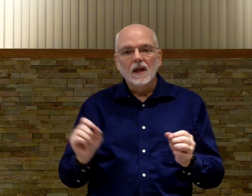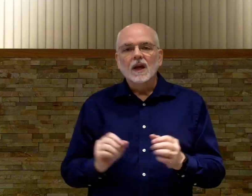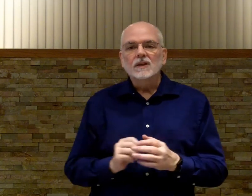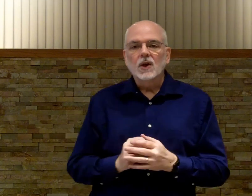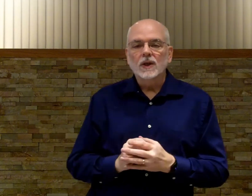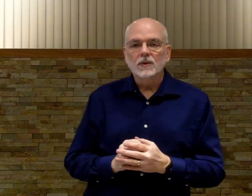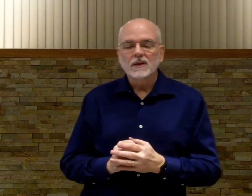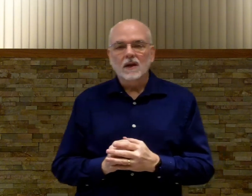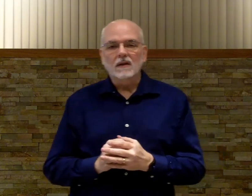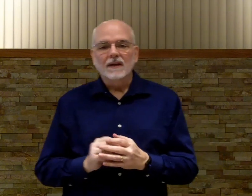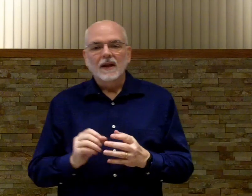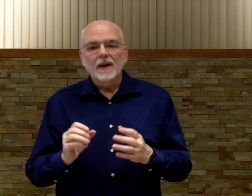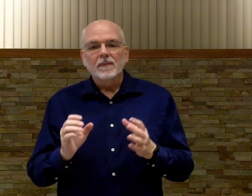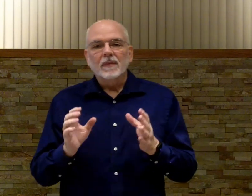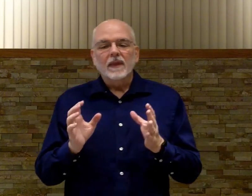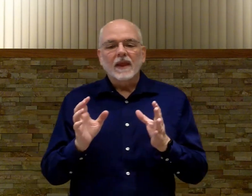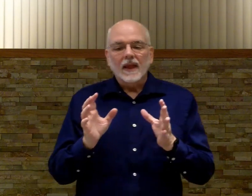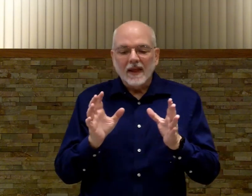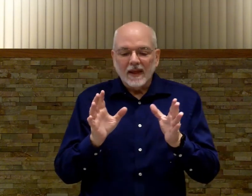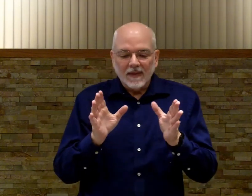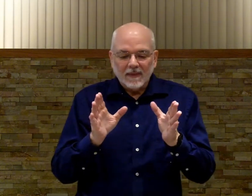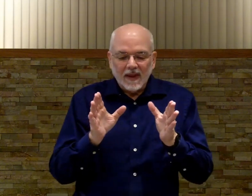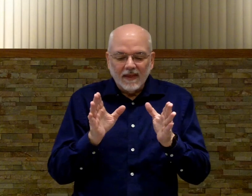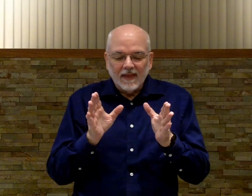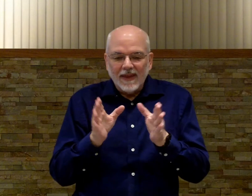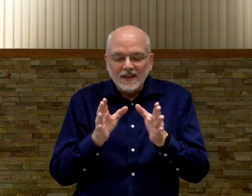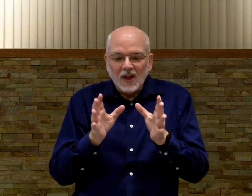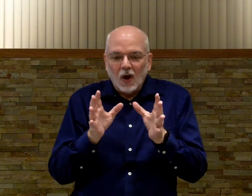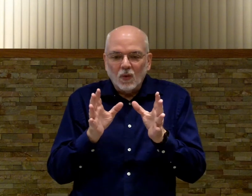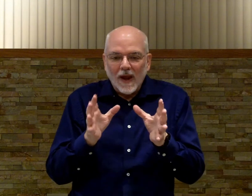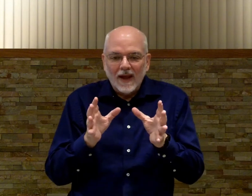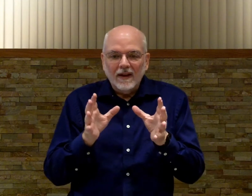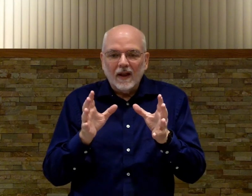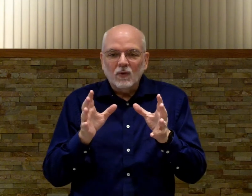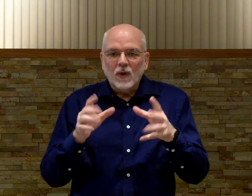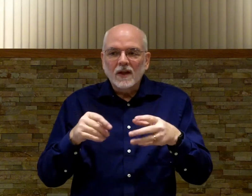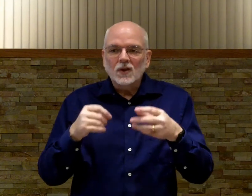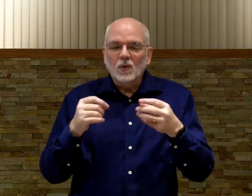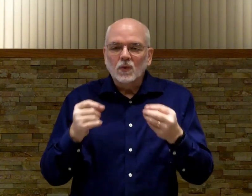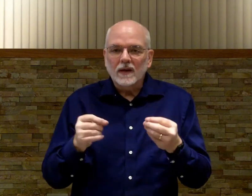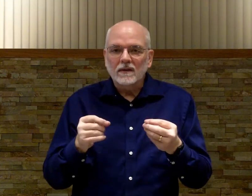So as a result things are read and things are written